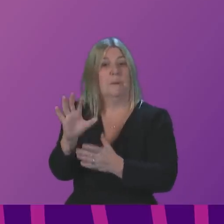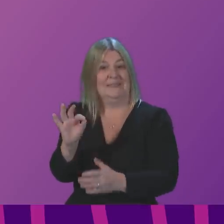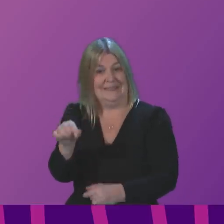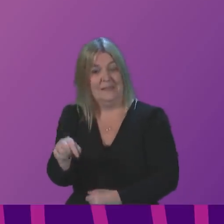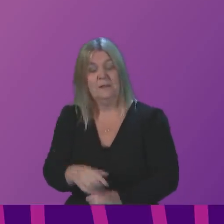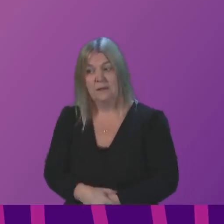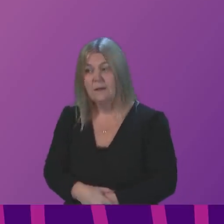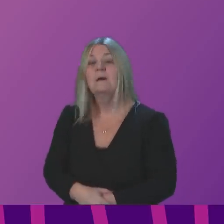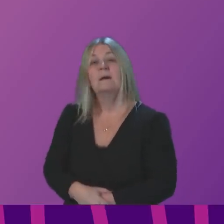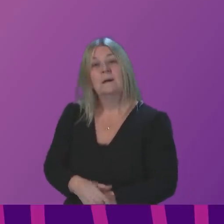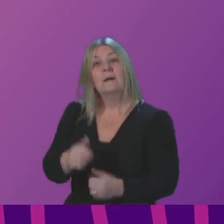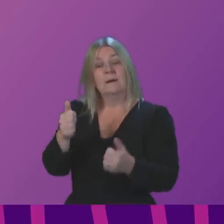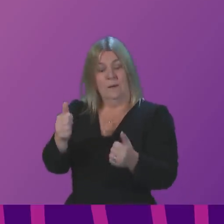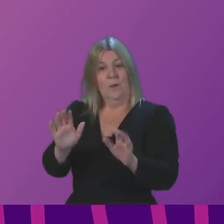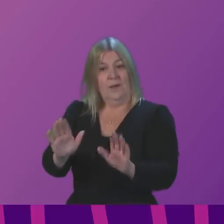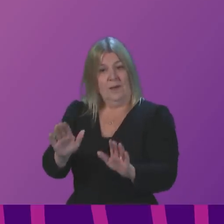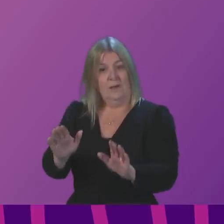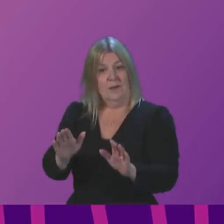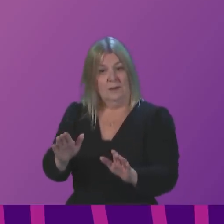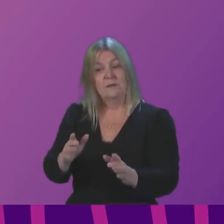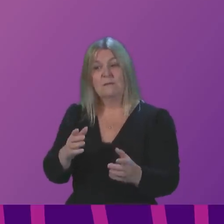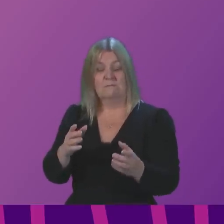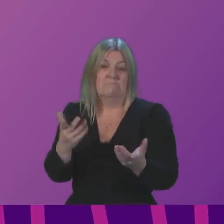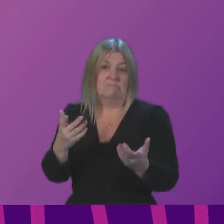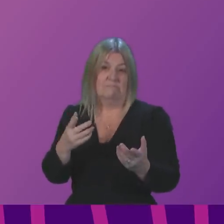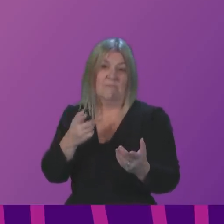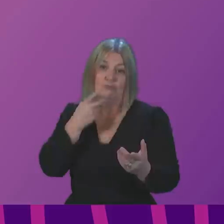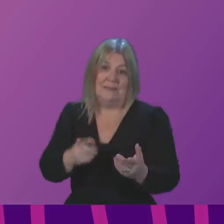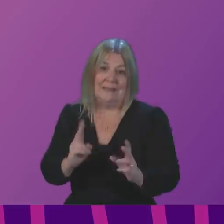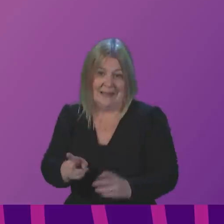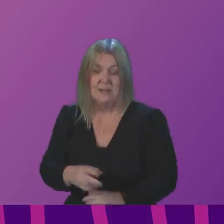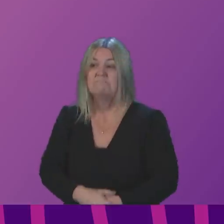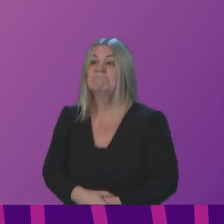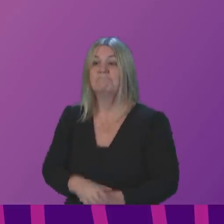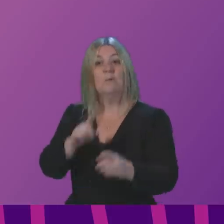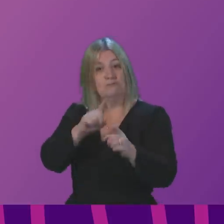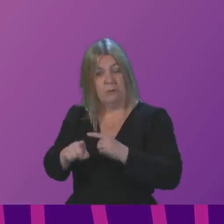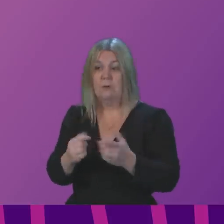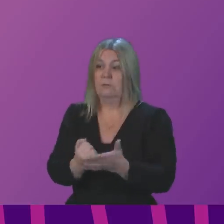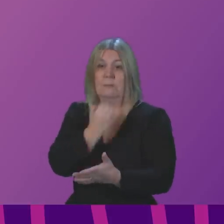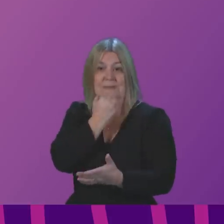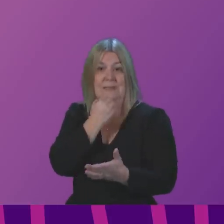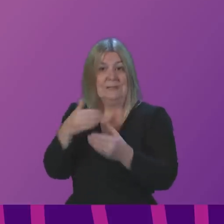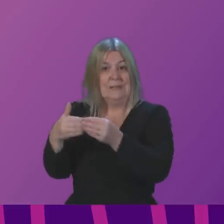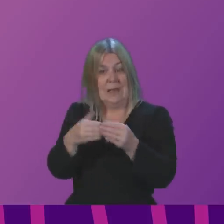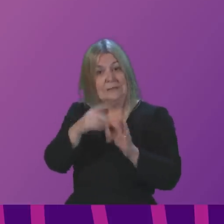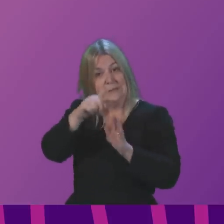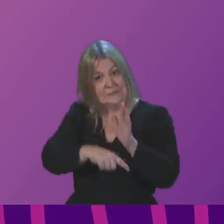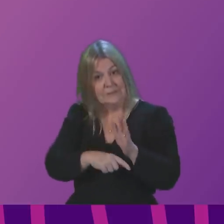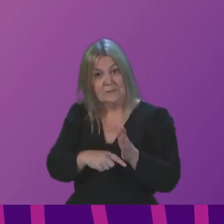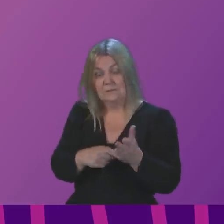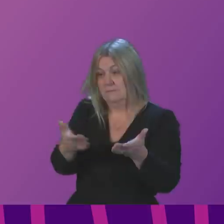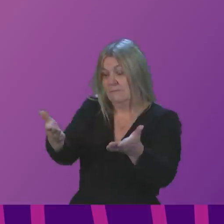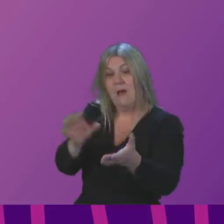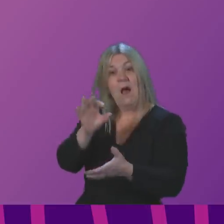that has been taken was in the process, not just in Scotland but in other parts of the UK, update guidance. The fact is, and Douglas Ross can go and check